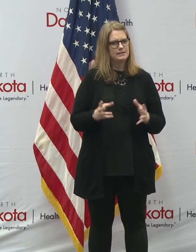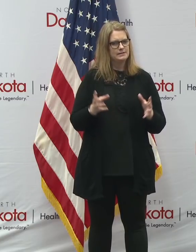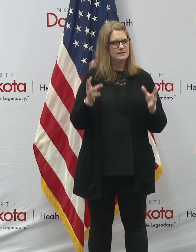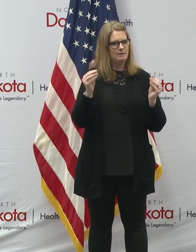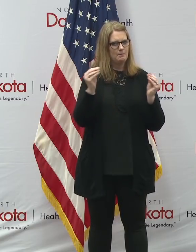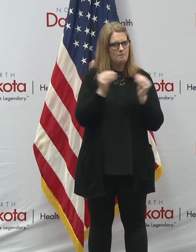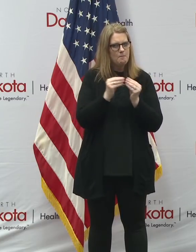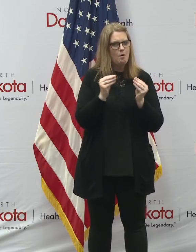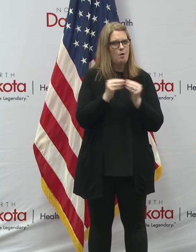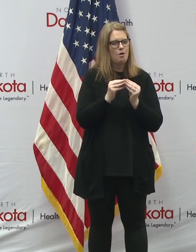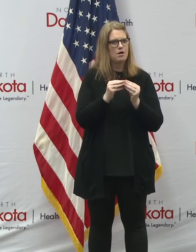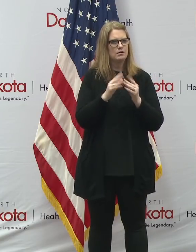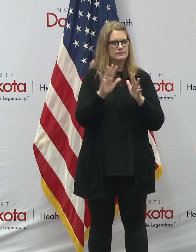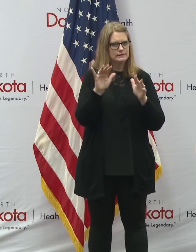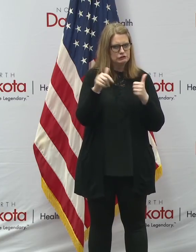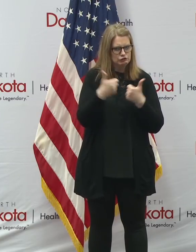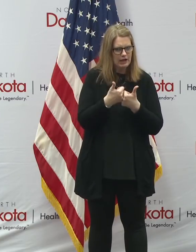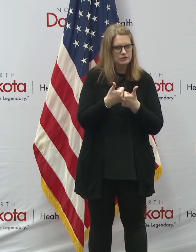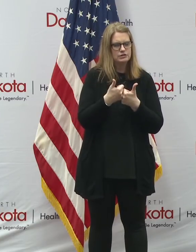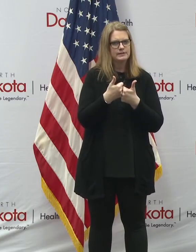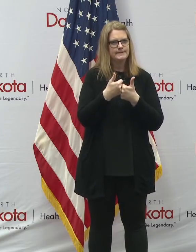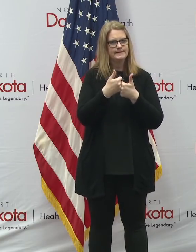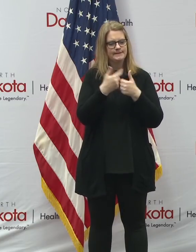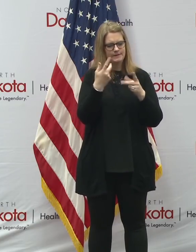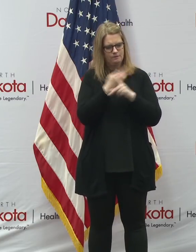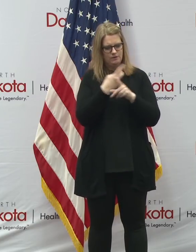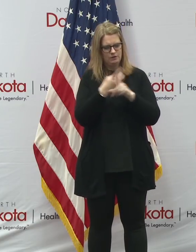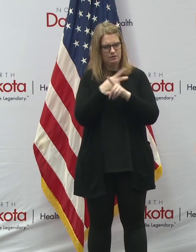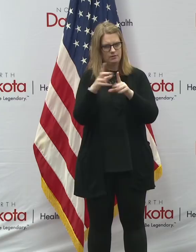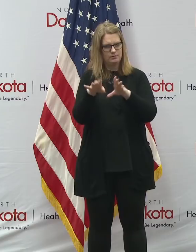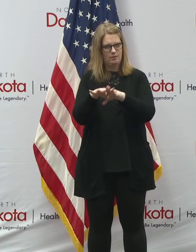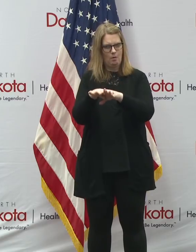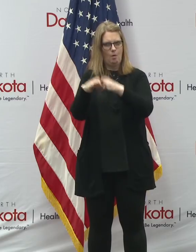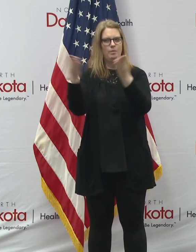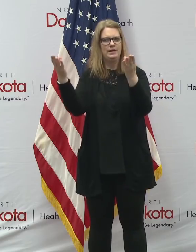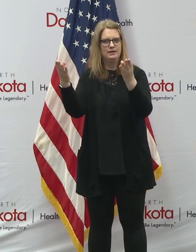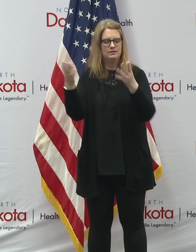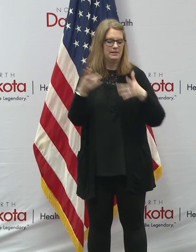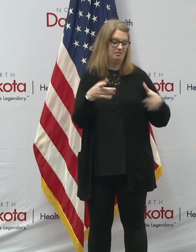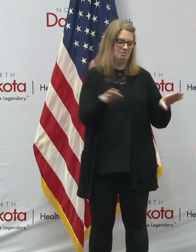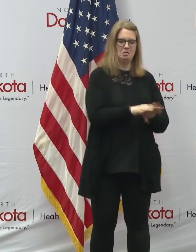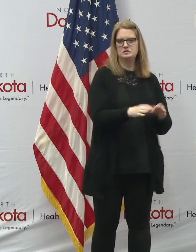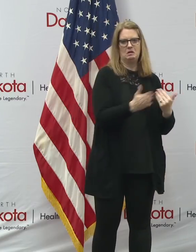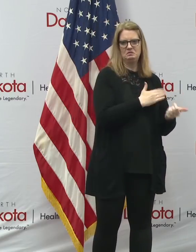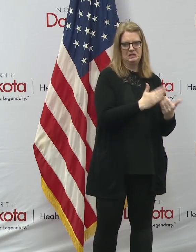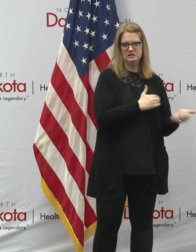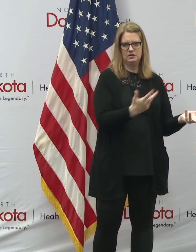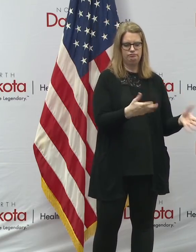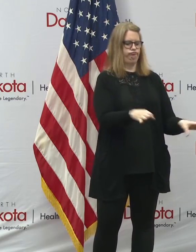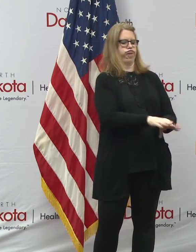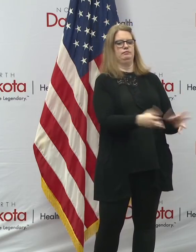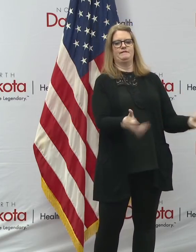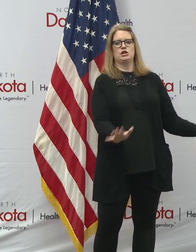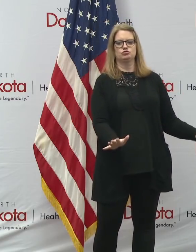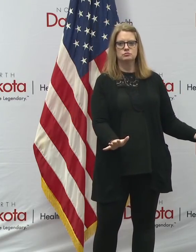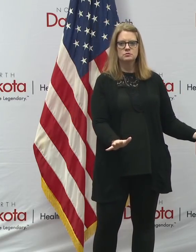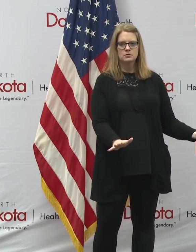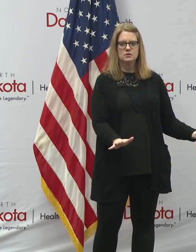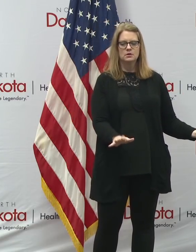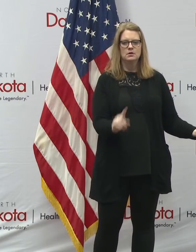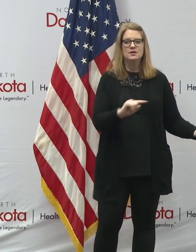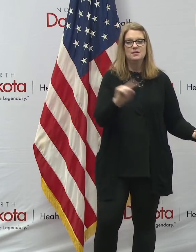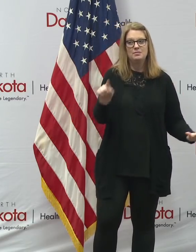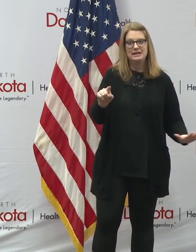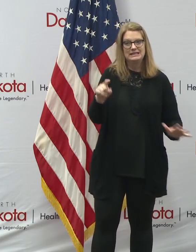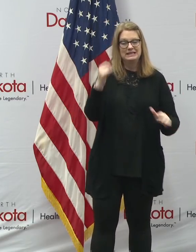challenging to think about how to open up than it was to how to close down. I mean, because opening up the possibility with, if we